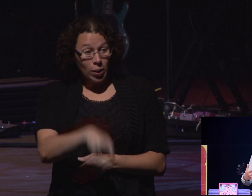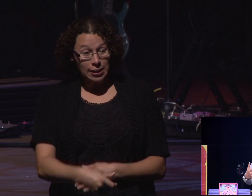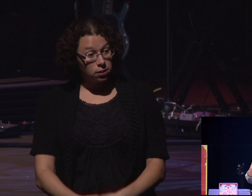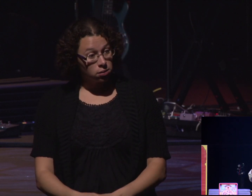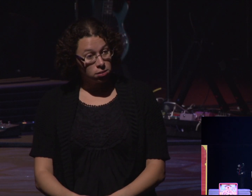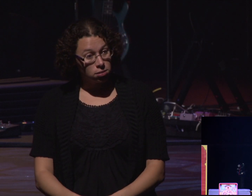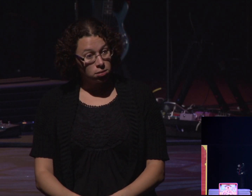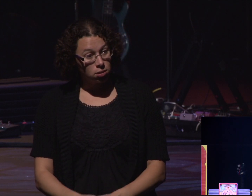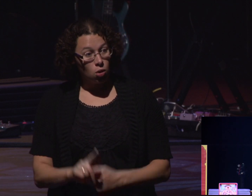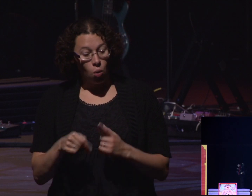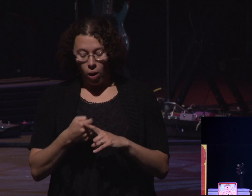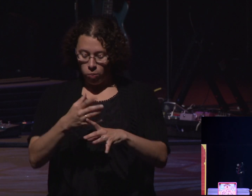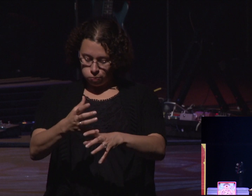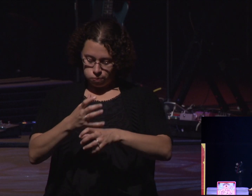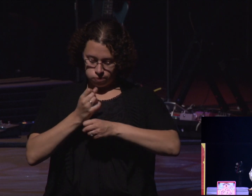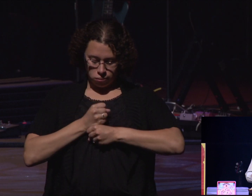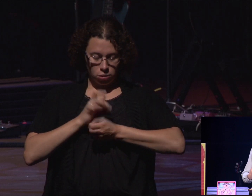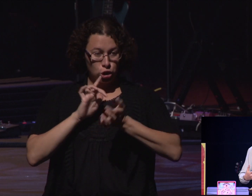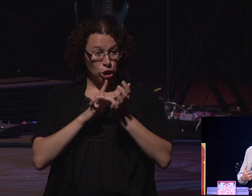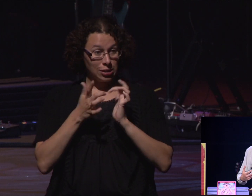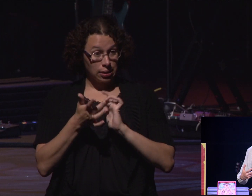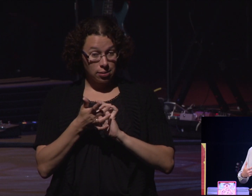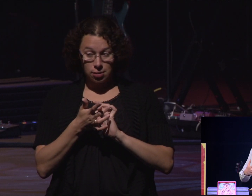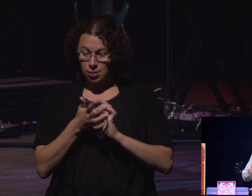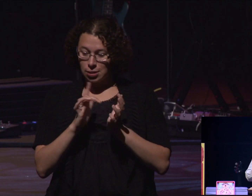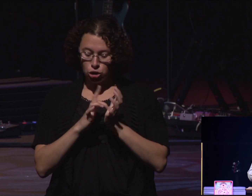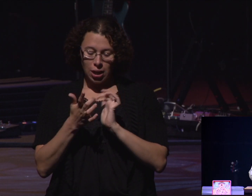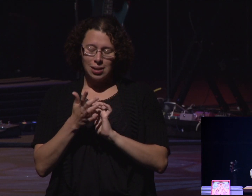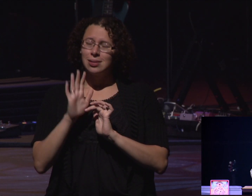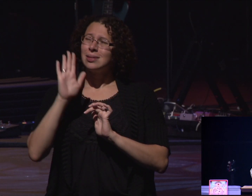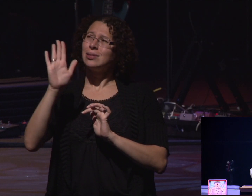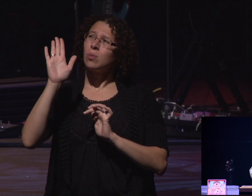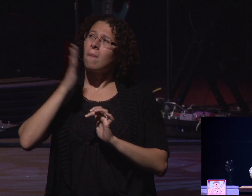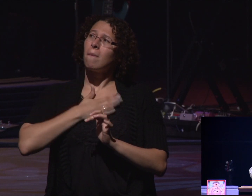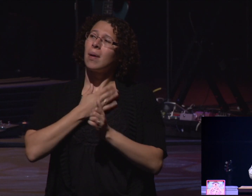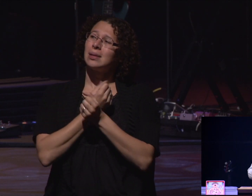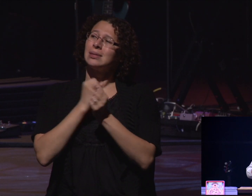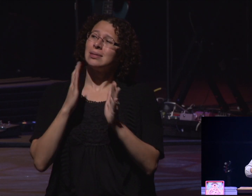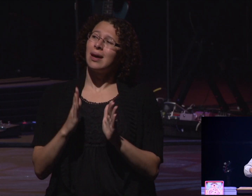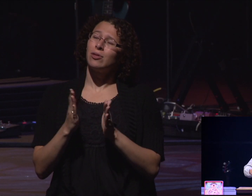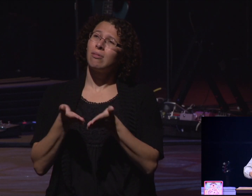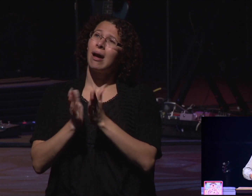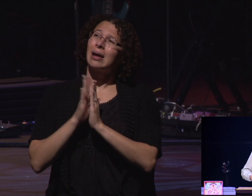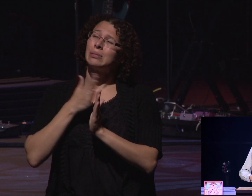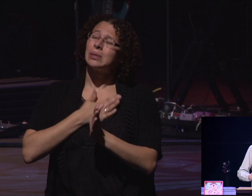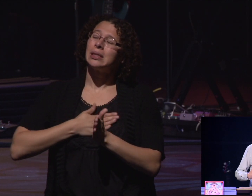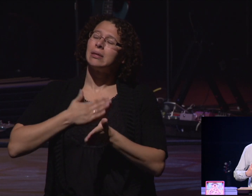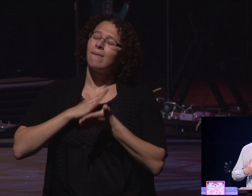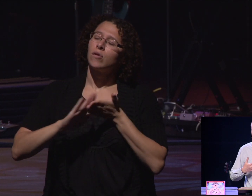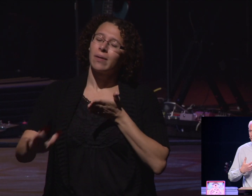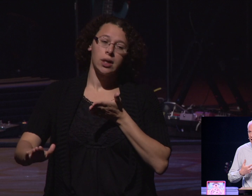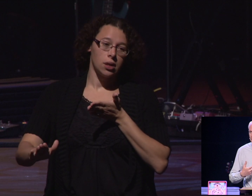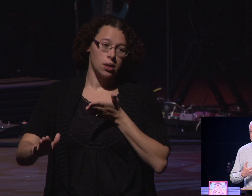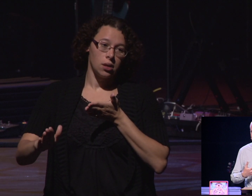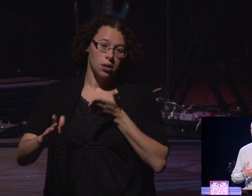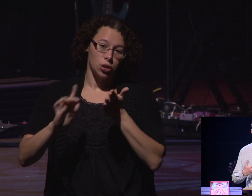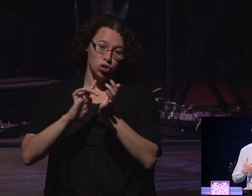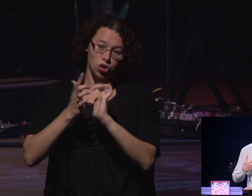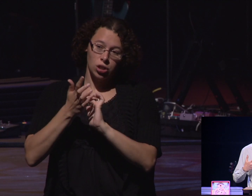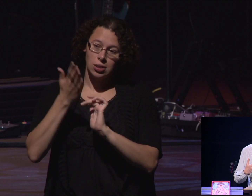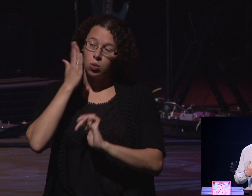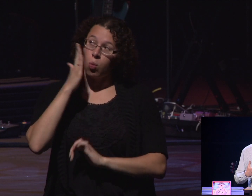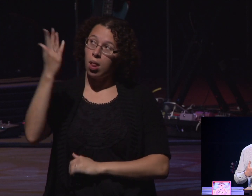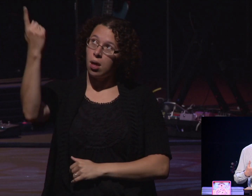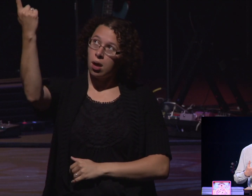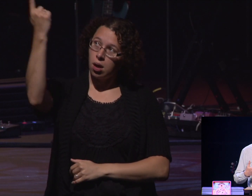That's when you receive Jesus as your savior. You ask for the forgiveness. And then he comes in and he restores your heart. He